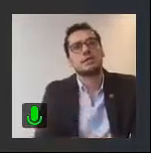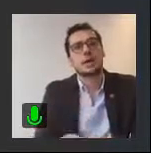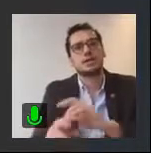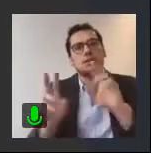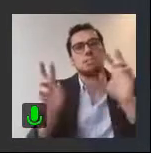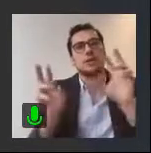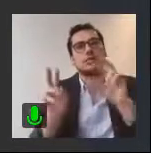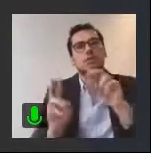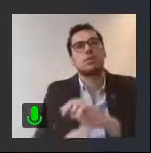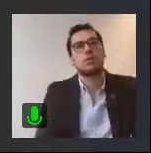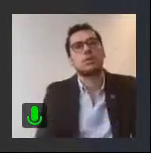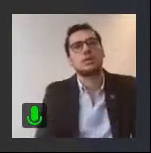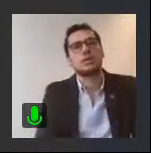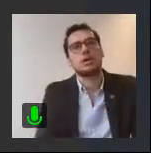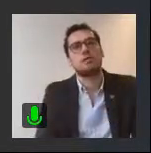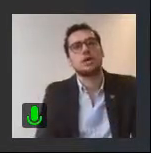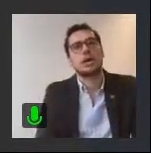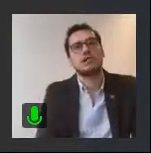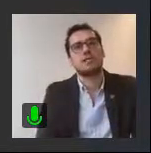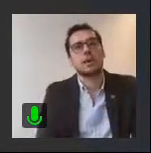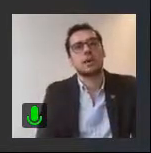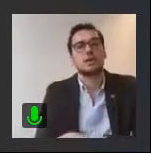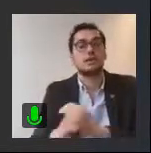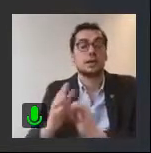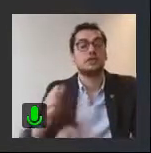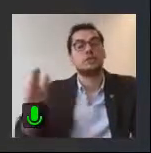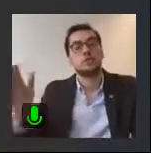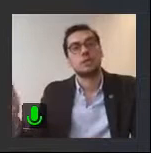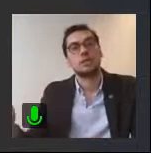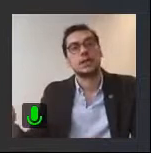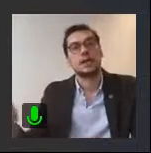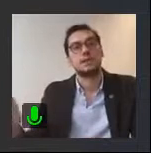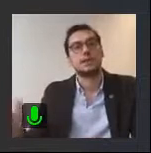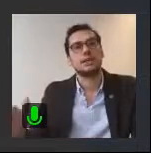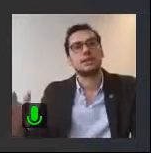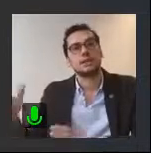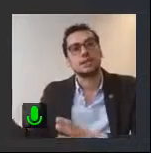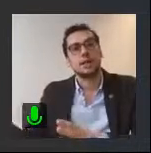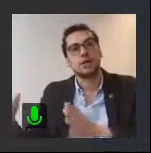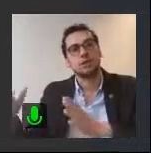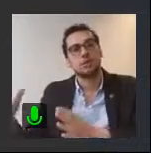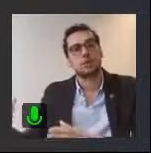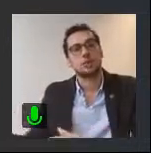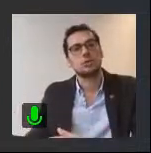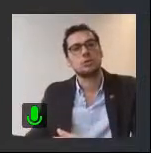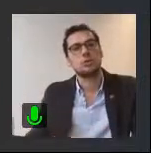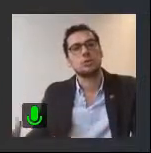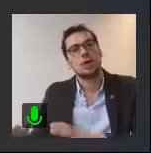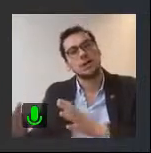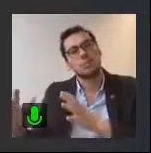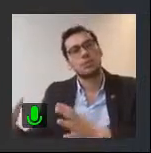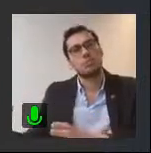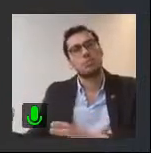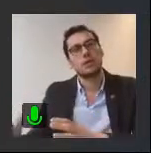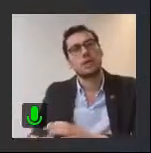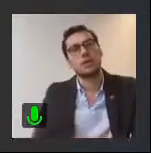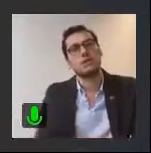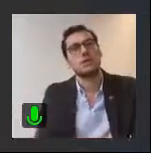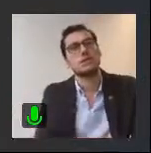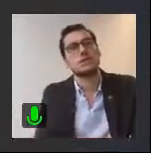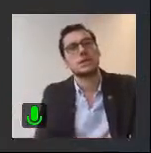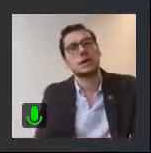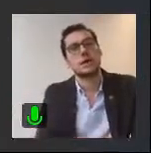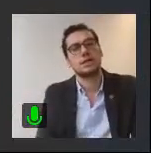identifies the best quality of life areas. Then, of course, you have the light green, the yellow for middle to low and the purple